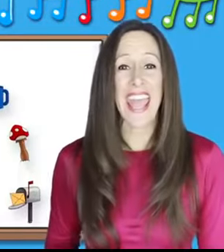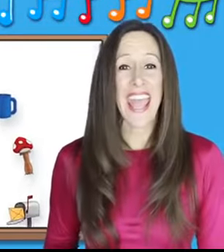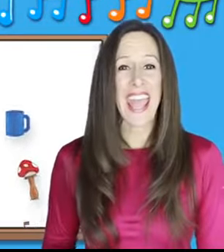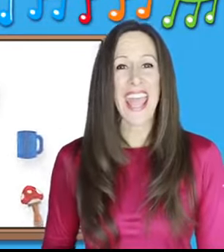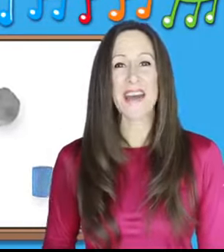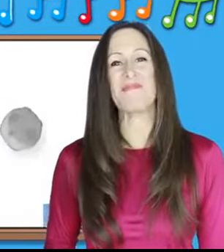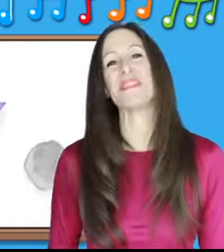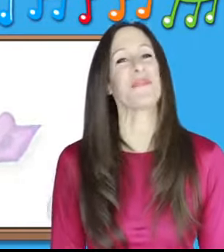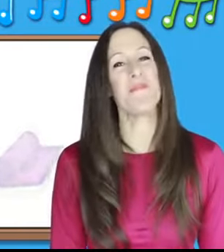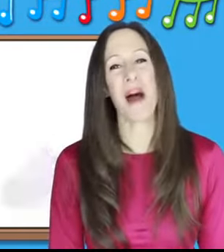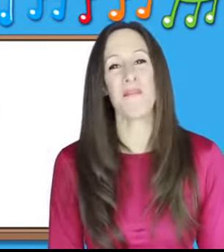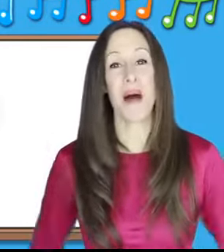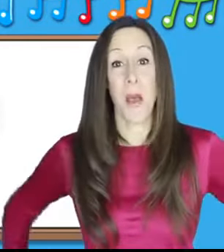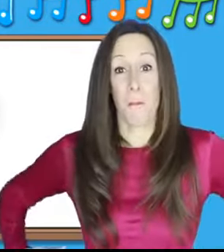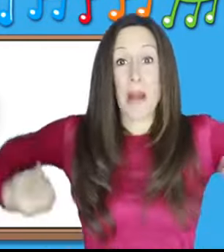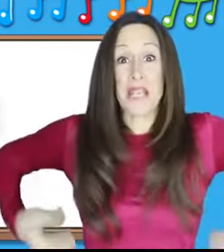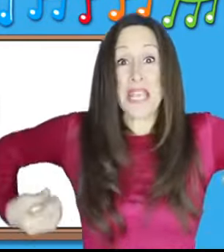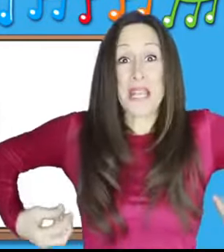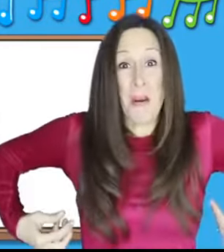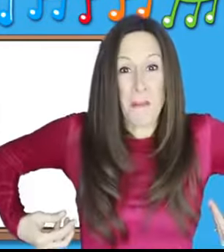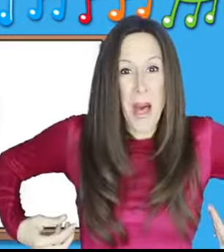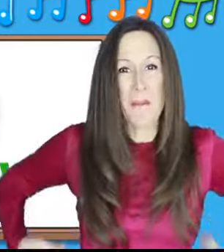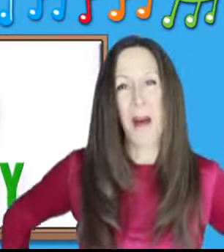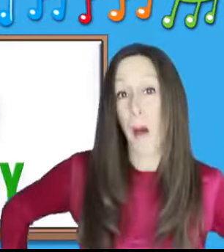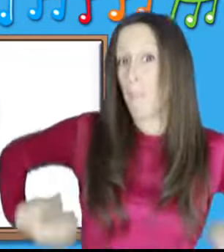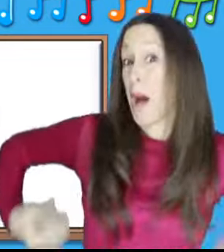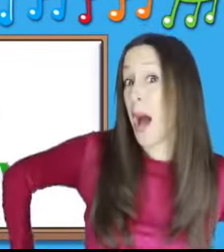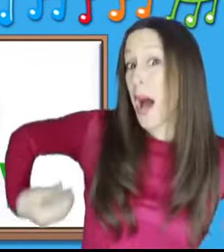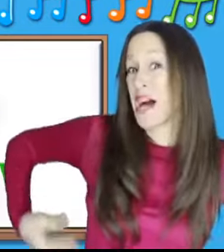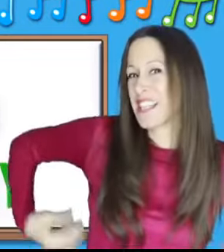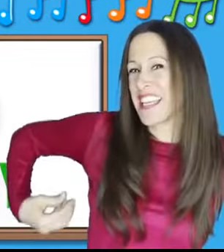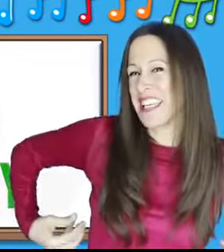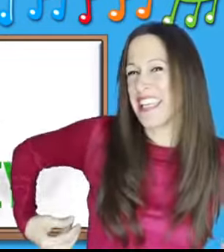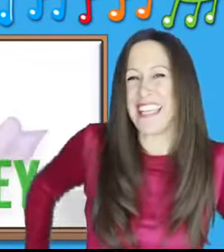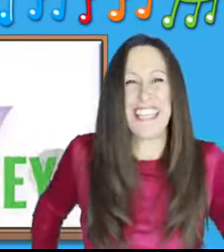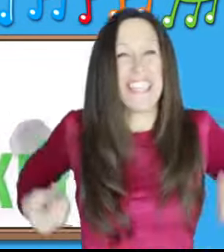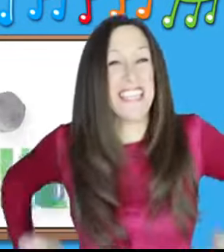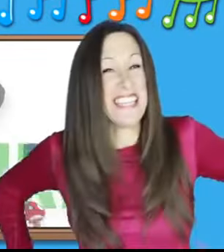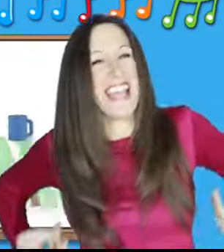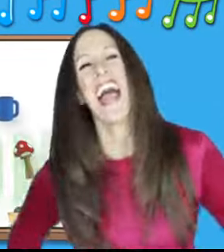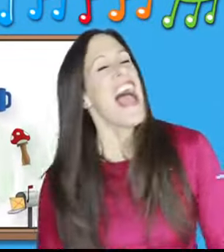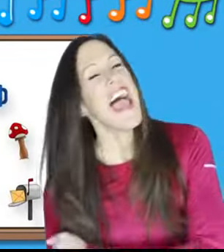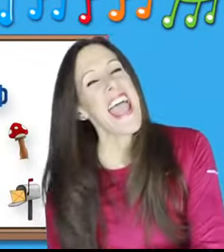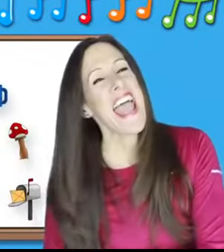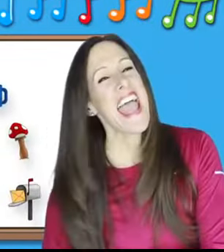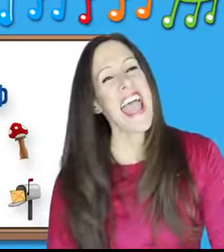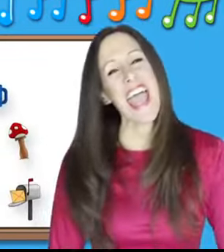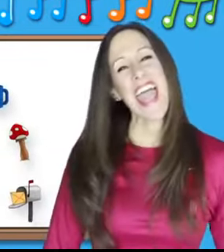is for m-m-monkey M-m-monkey M